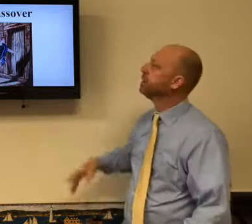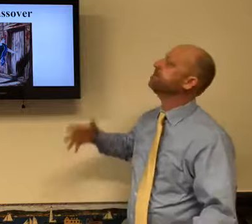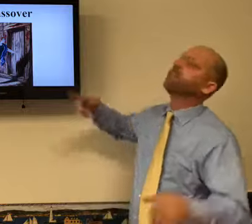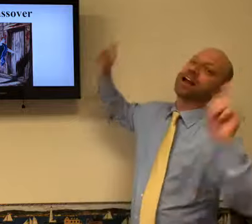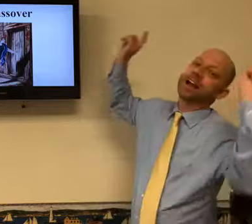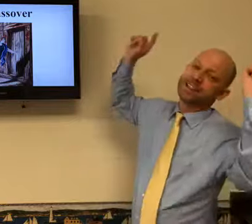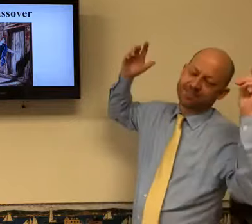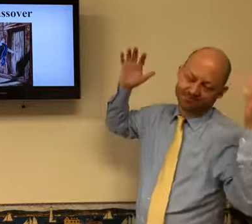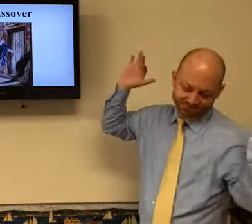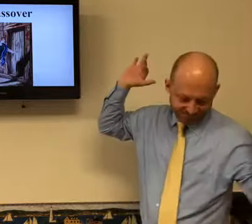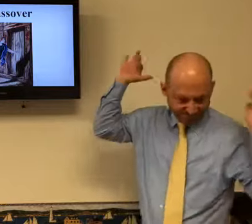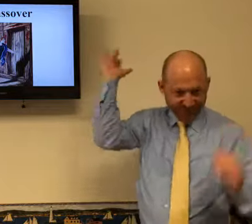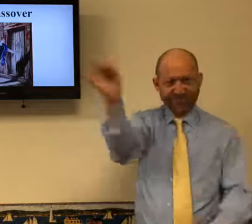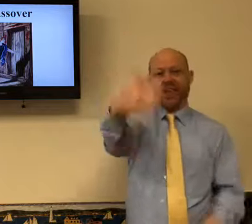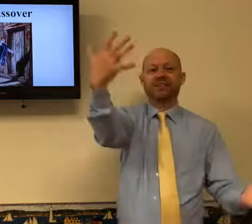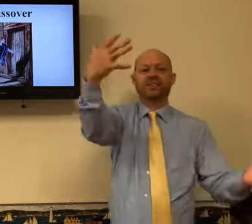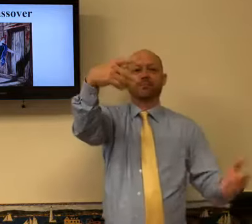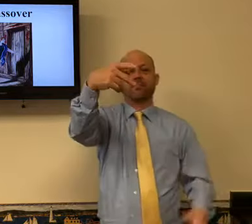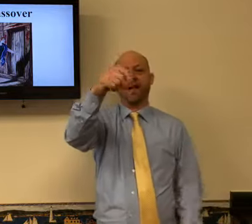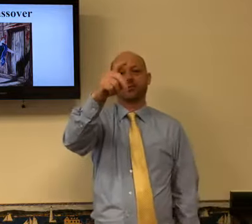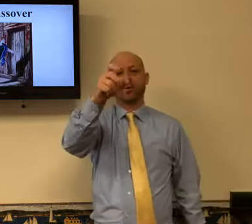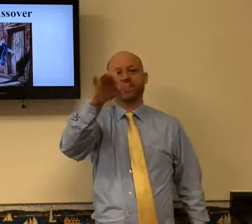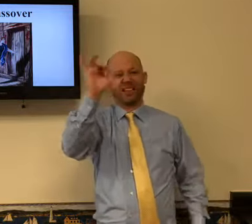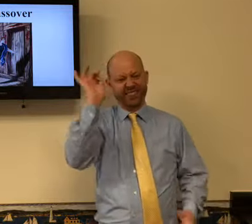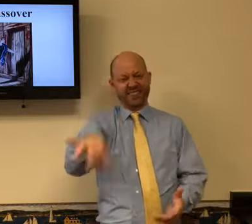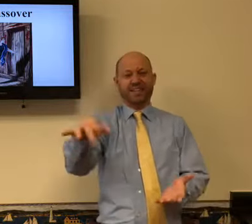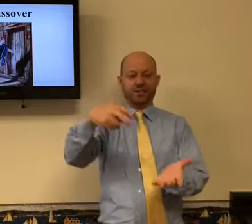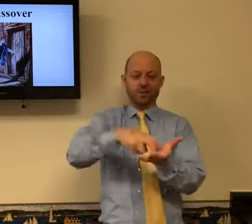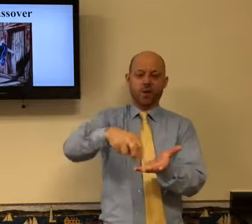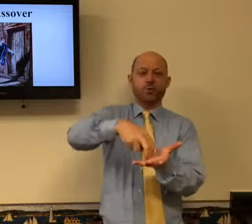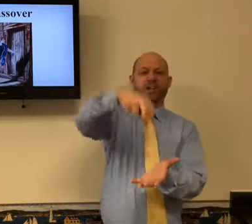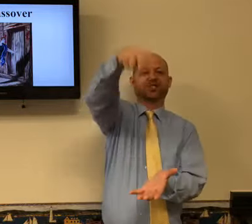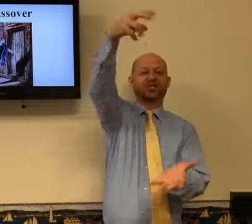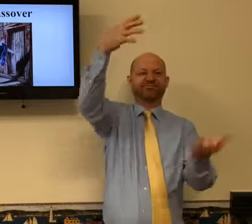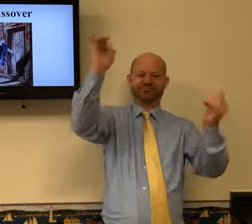died because they did not have the blood. And that was the Passover.